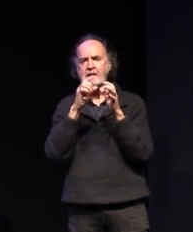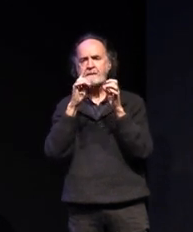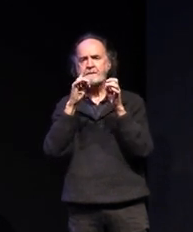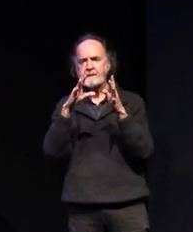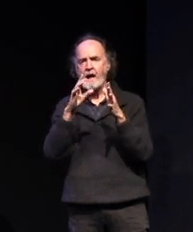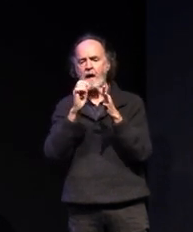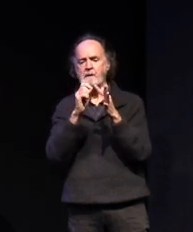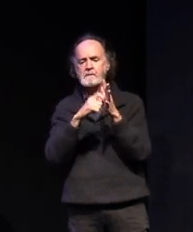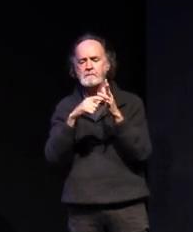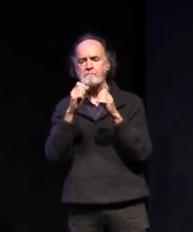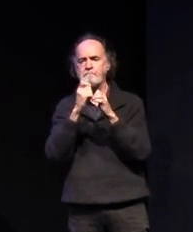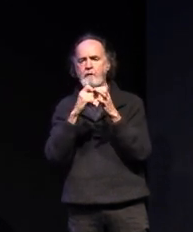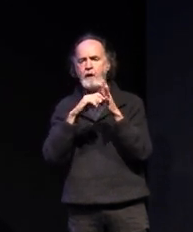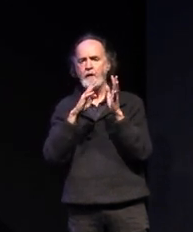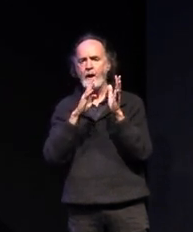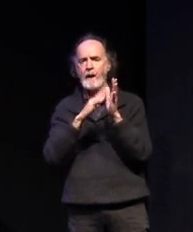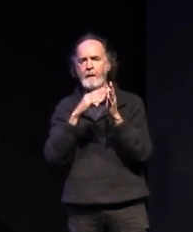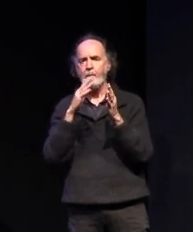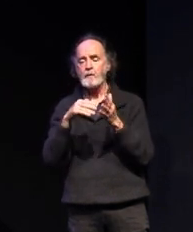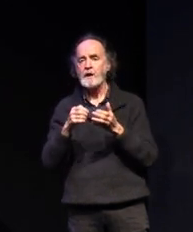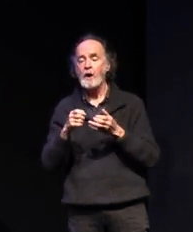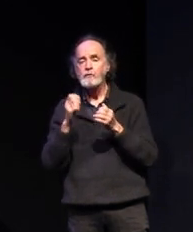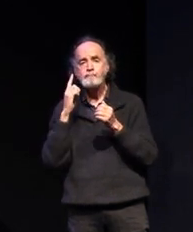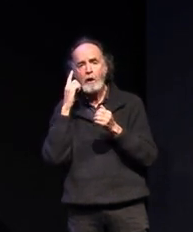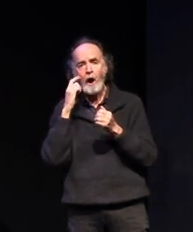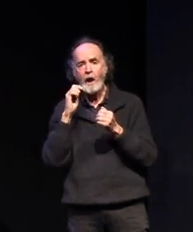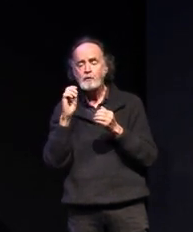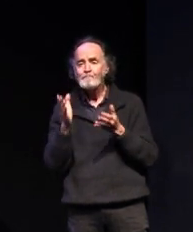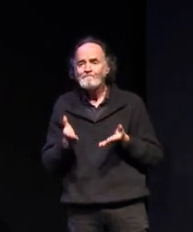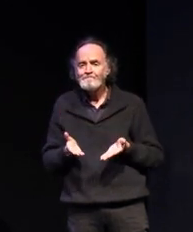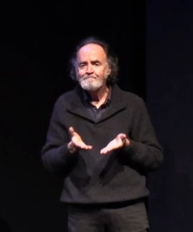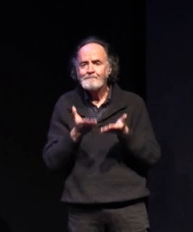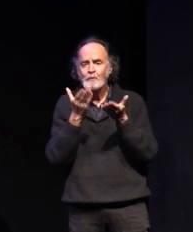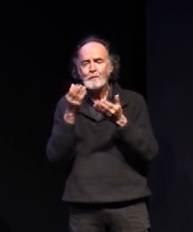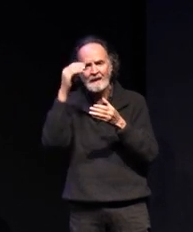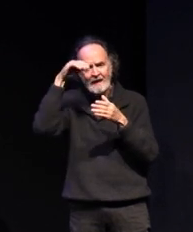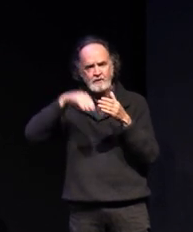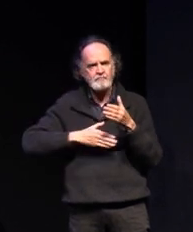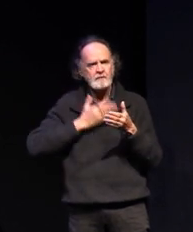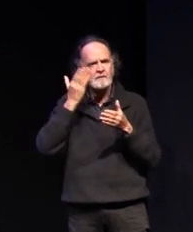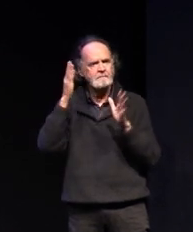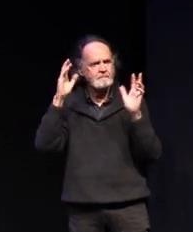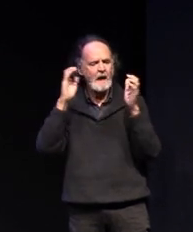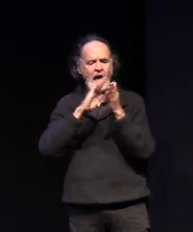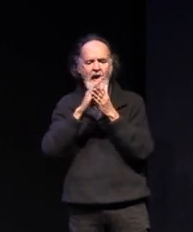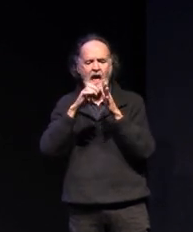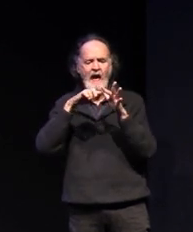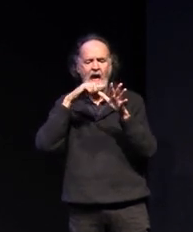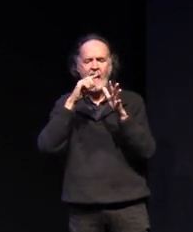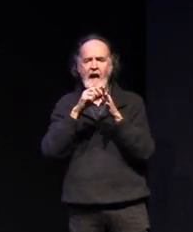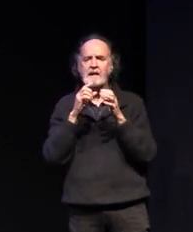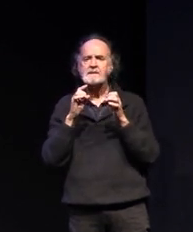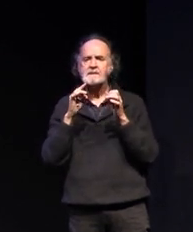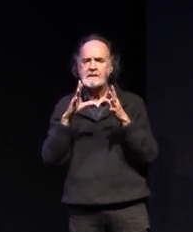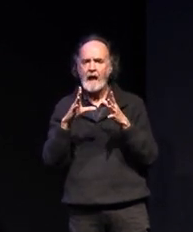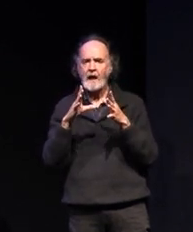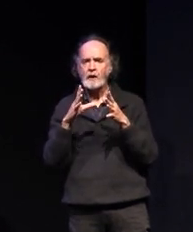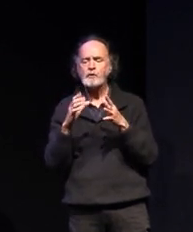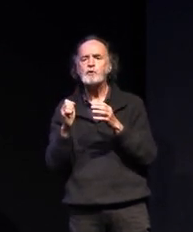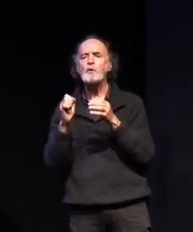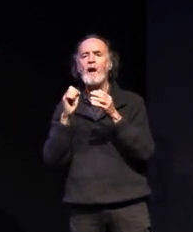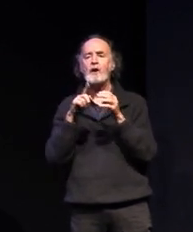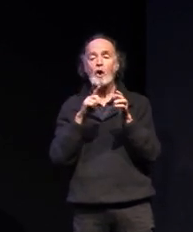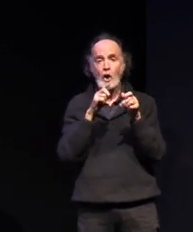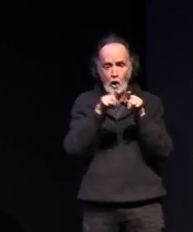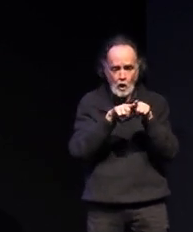really promoting interest at this point about this if you'd like to get involved head start is where students combine learning at school with